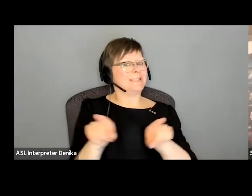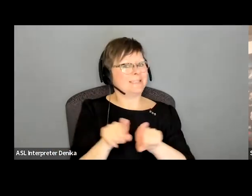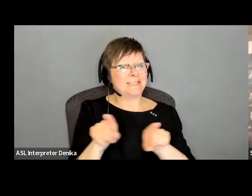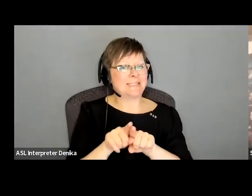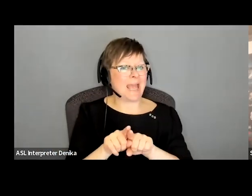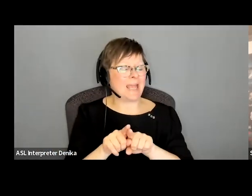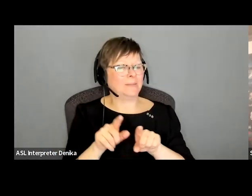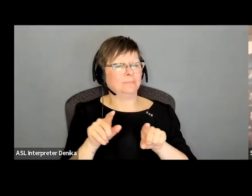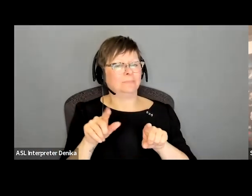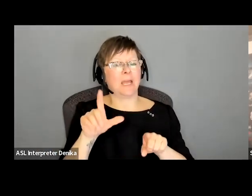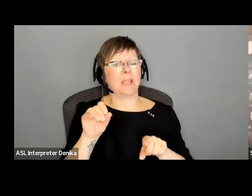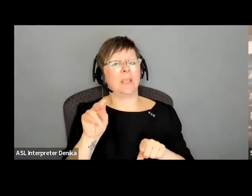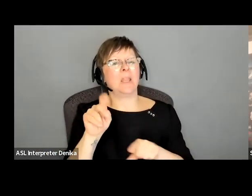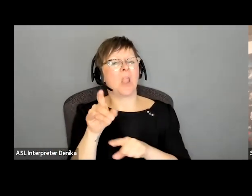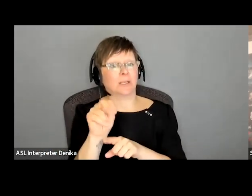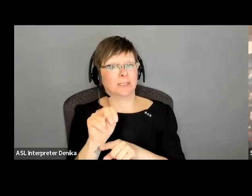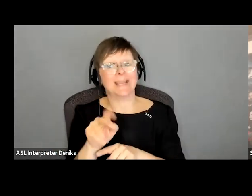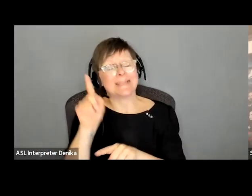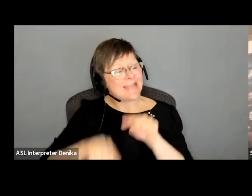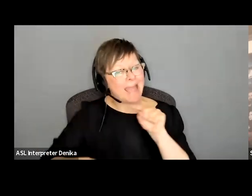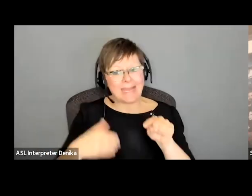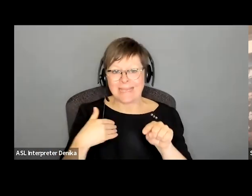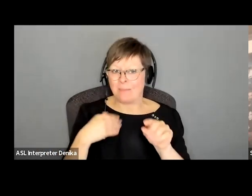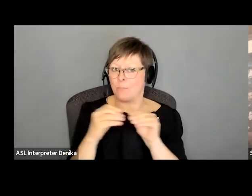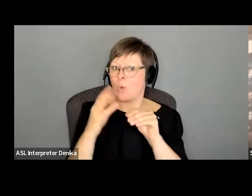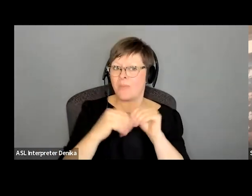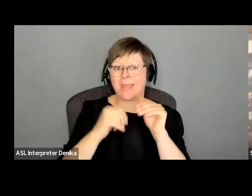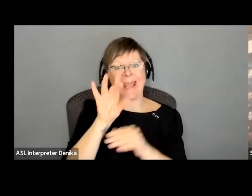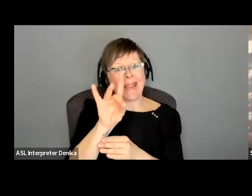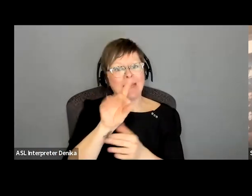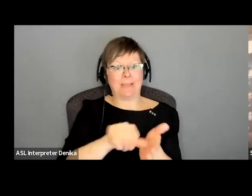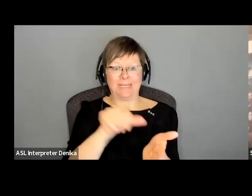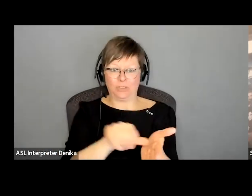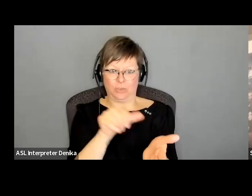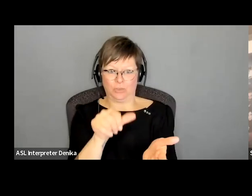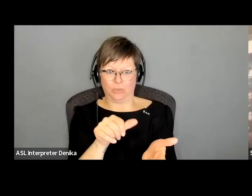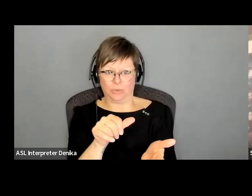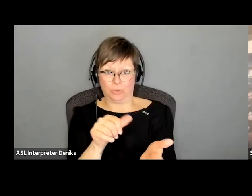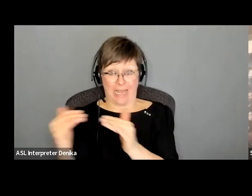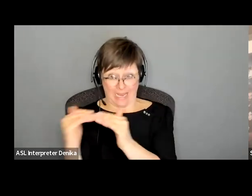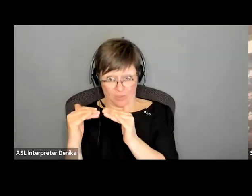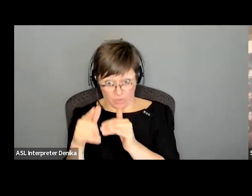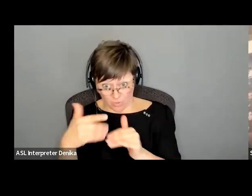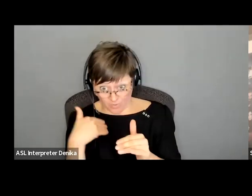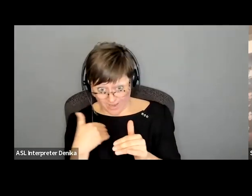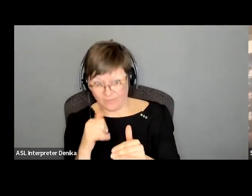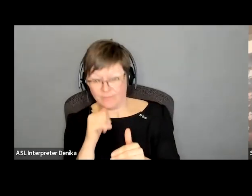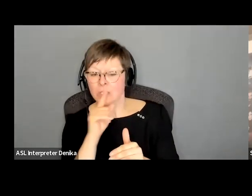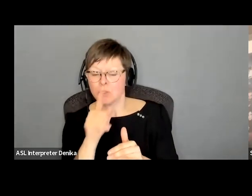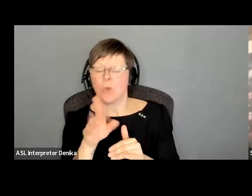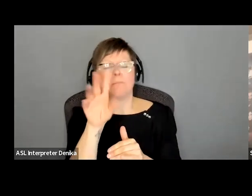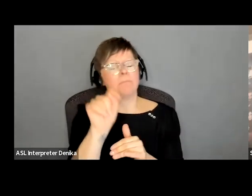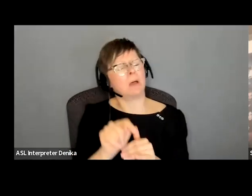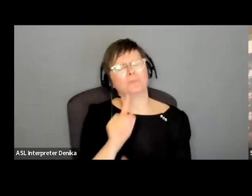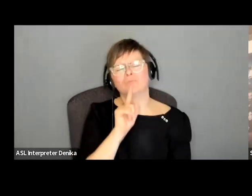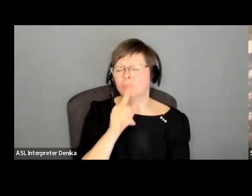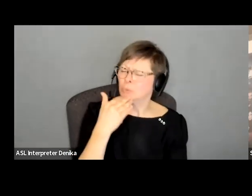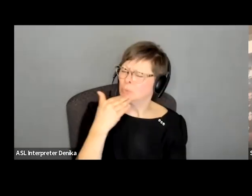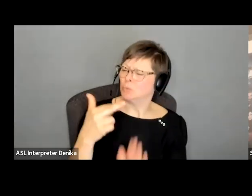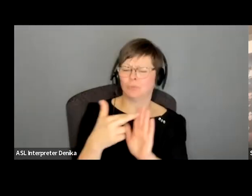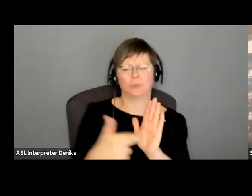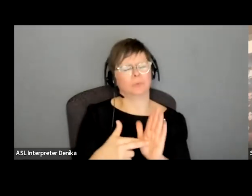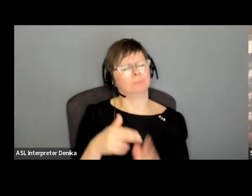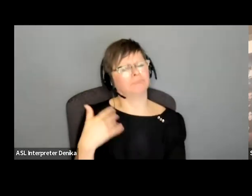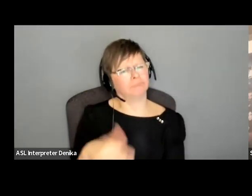have more than eight pages i don't know whether you have that under equity and i think that's a good pay a good thing to have and i've had